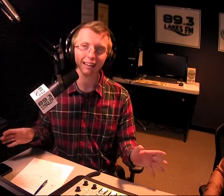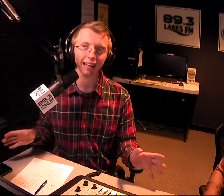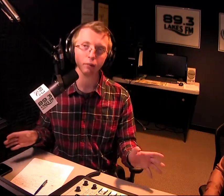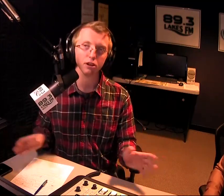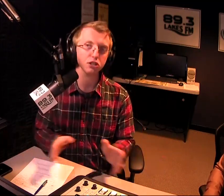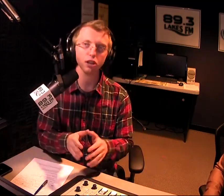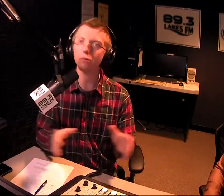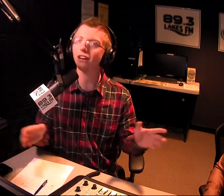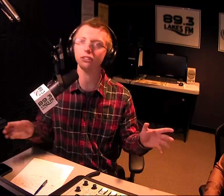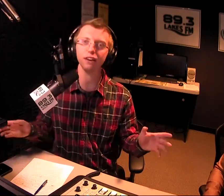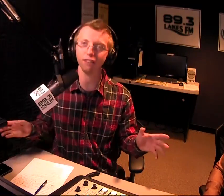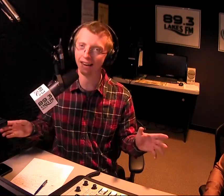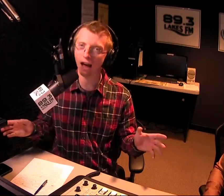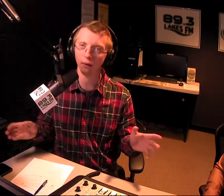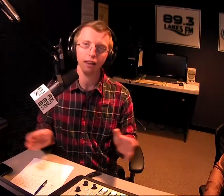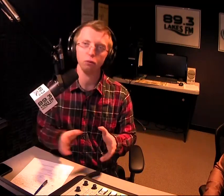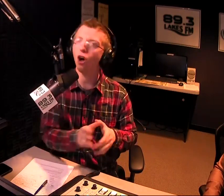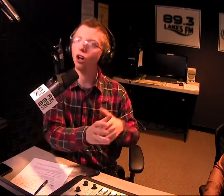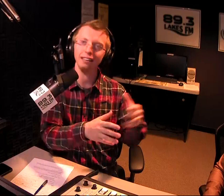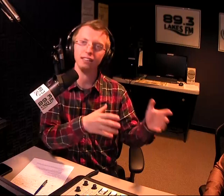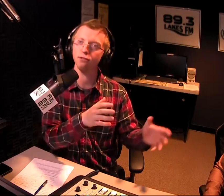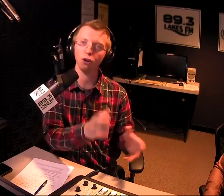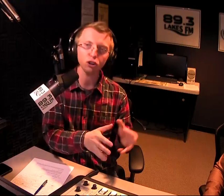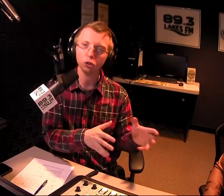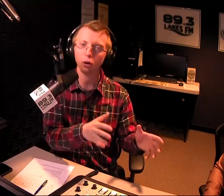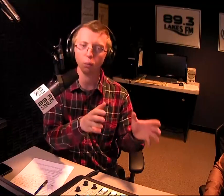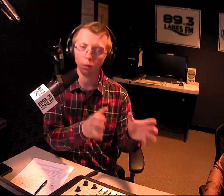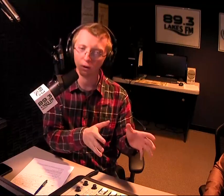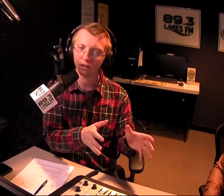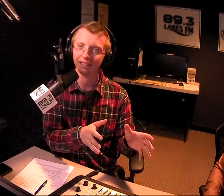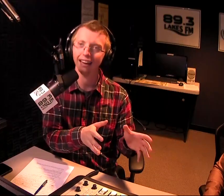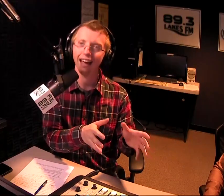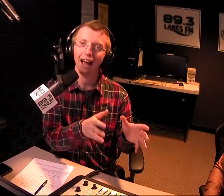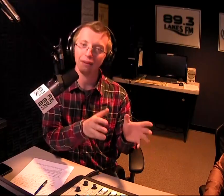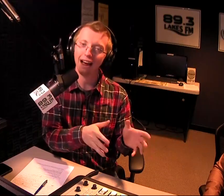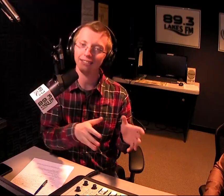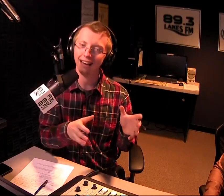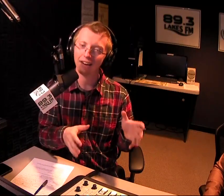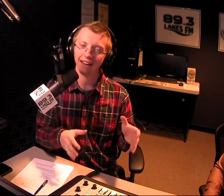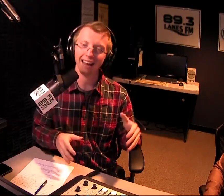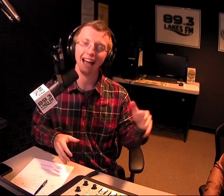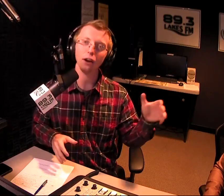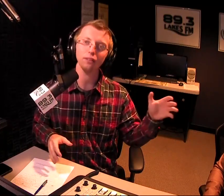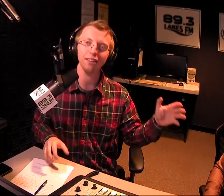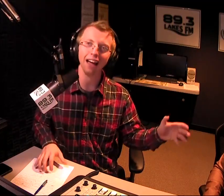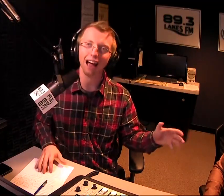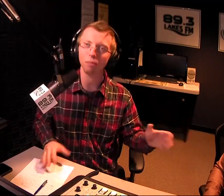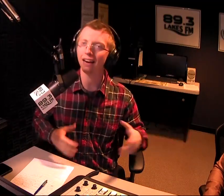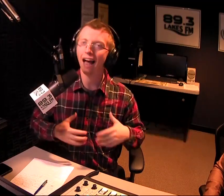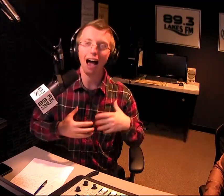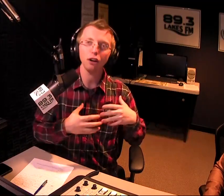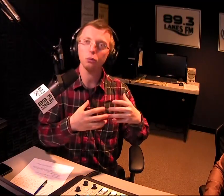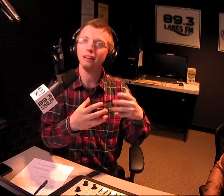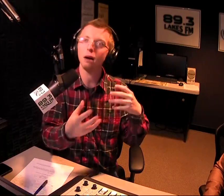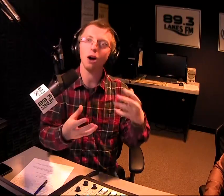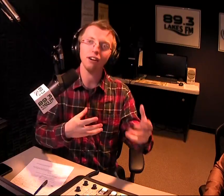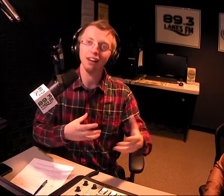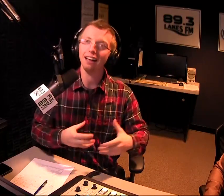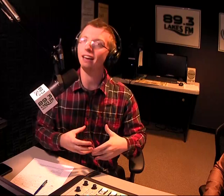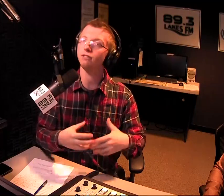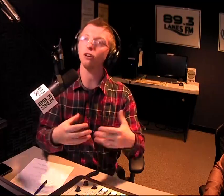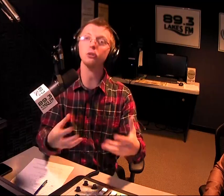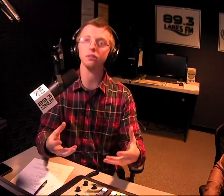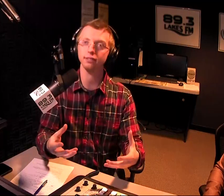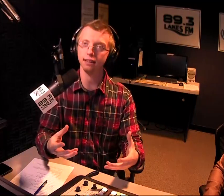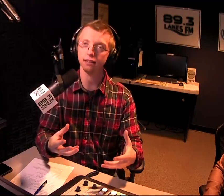about body language. So much different now that we're all in this virtual world and we have to navigate not only that, but how do we come